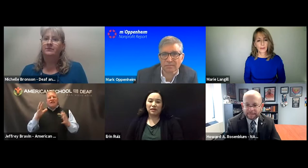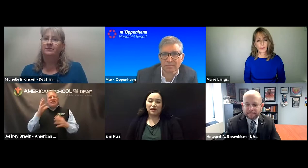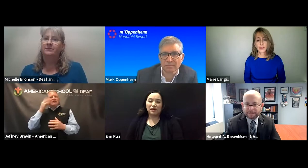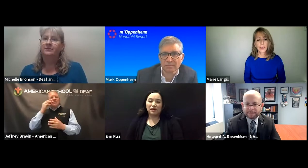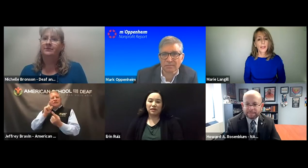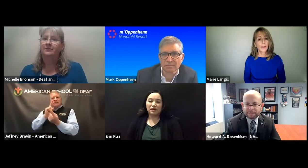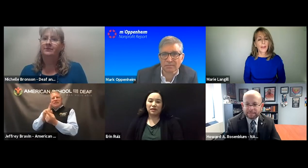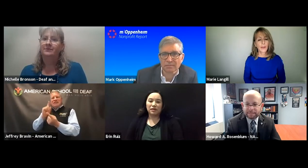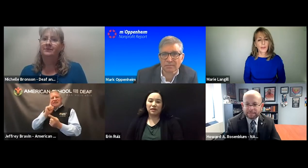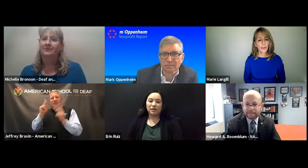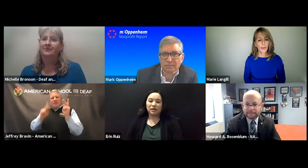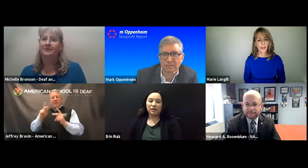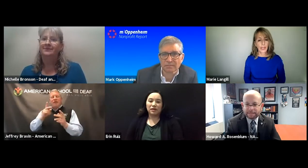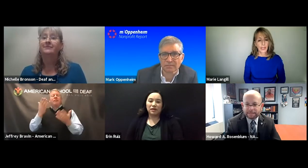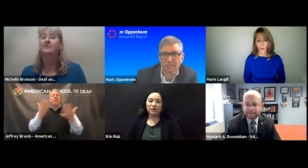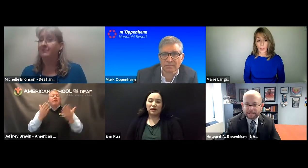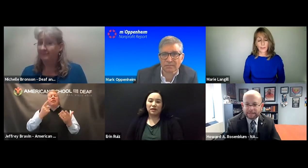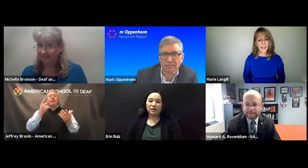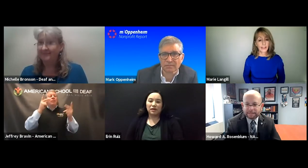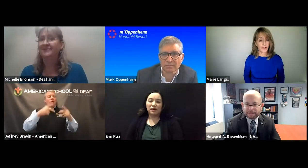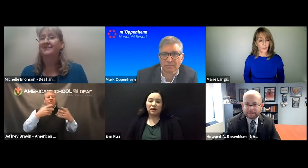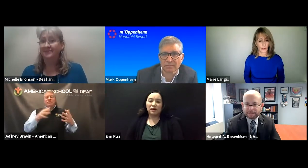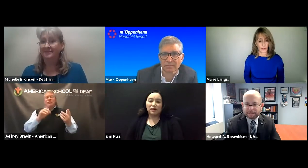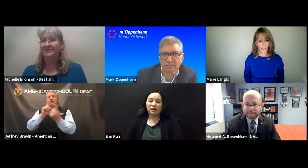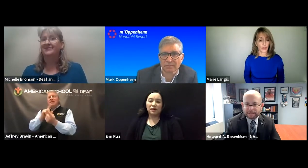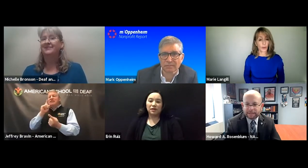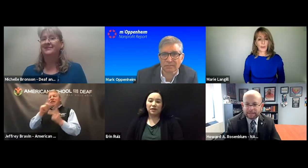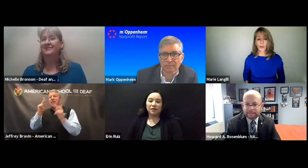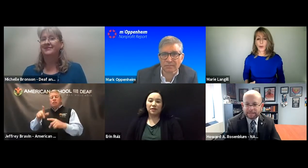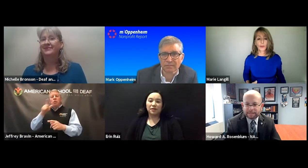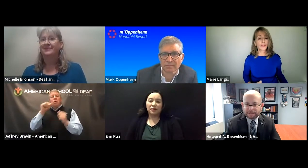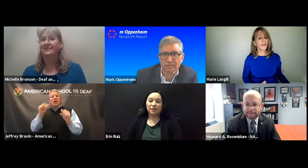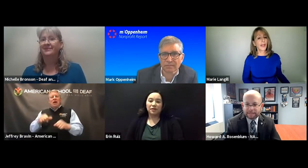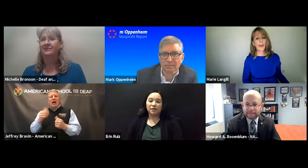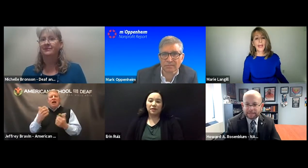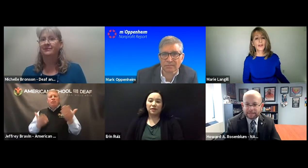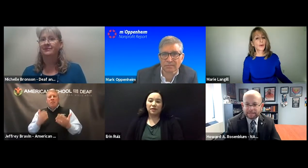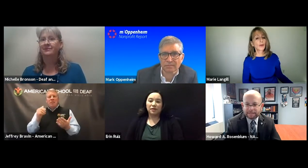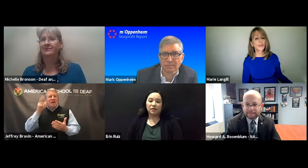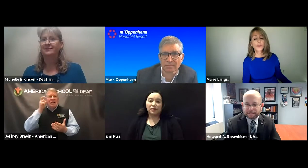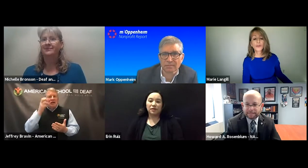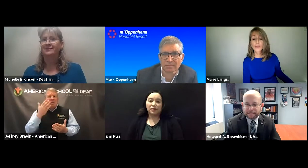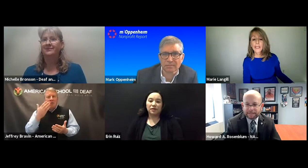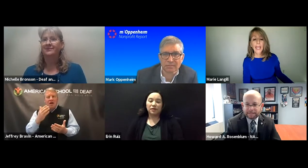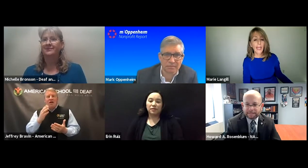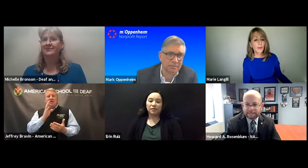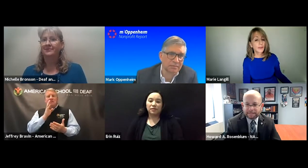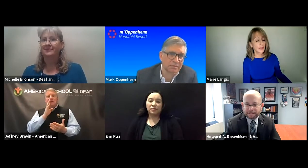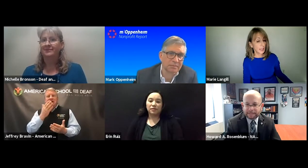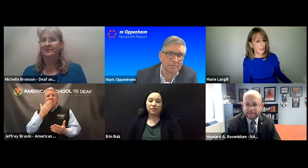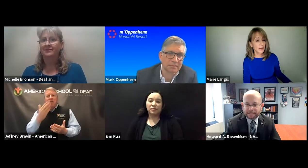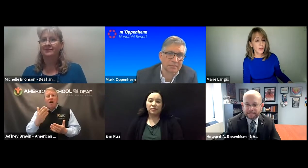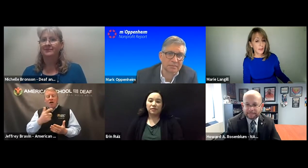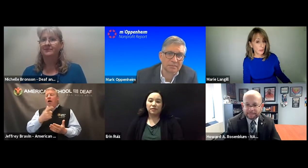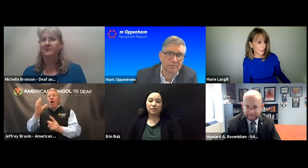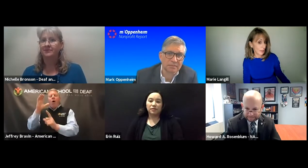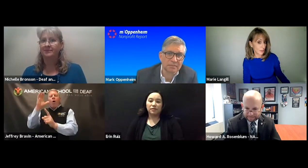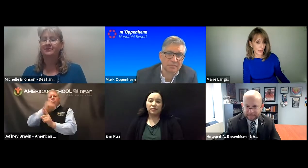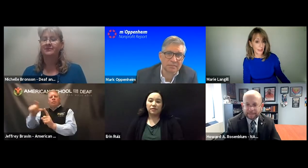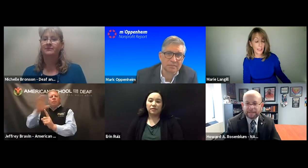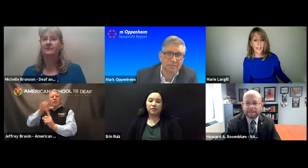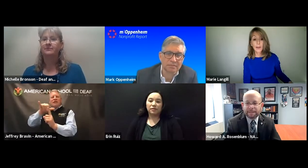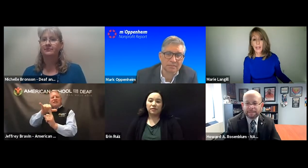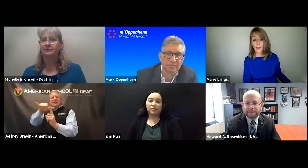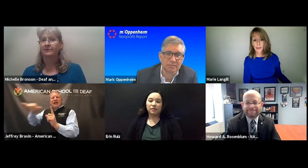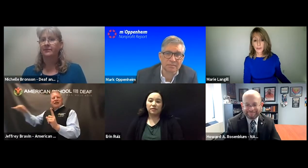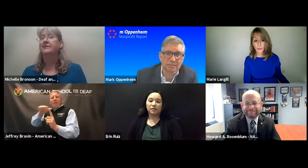use different languages. Many people, when they meet a deaf person, you know, maybe one person they met and the person was really able to hear a little bit